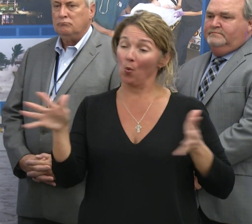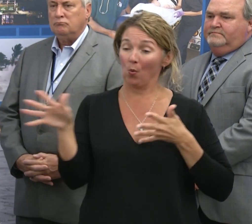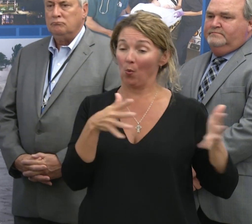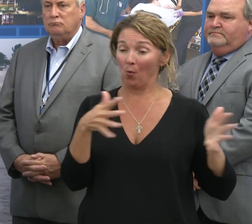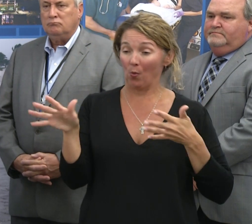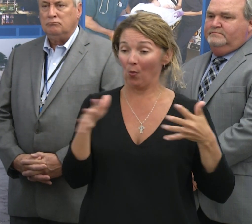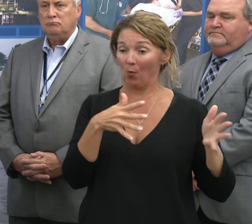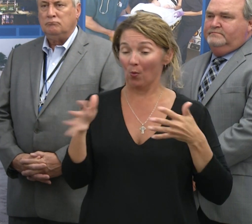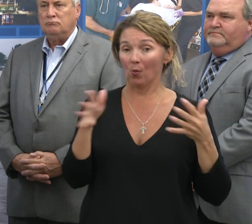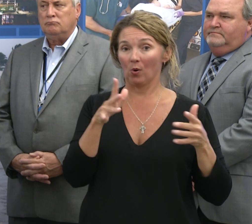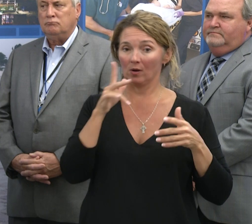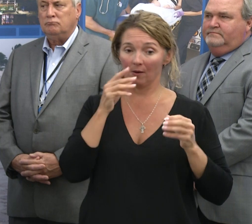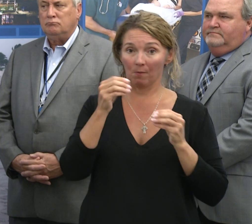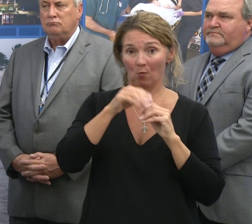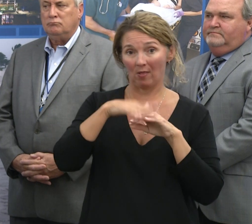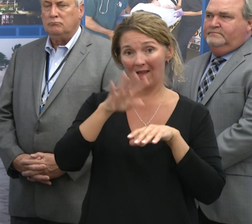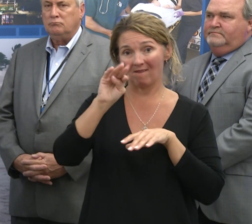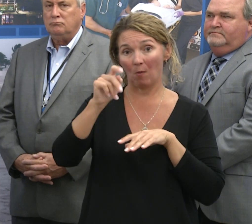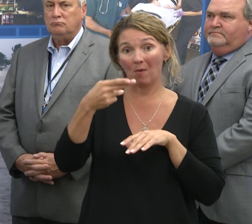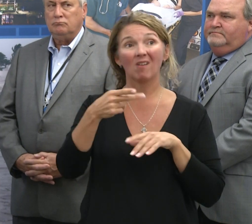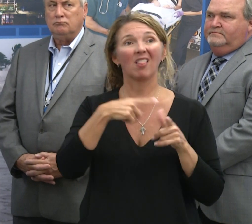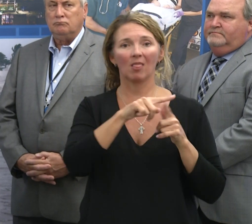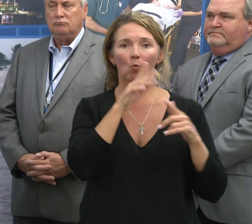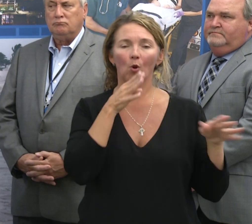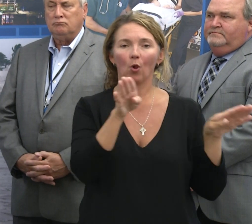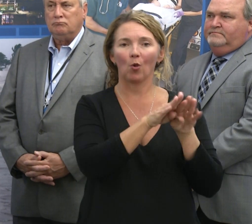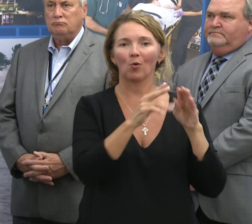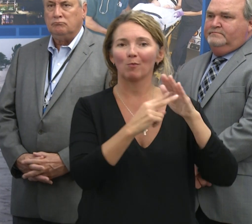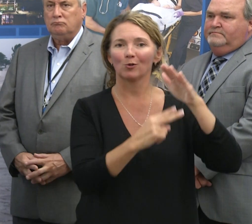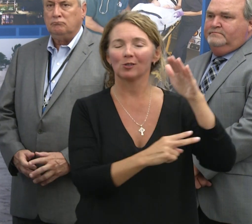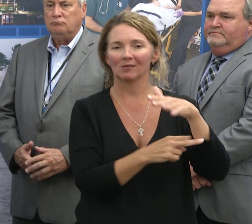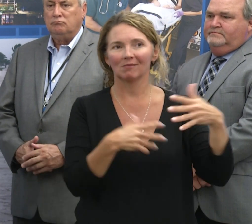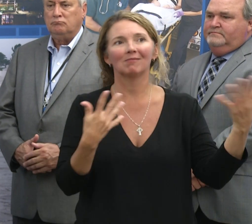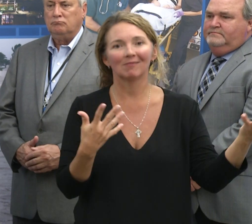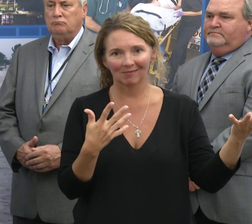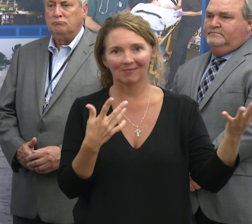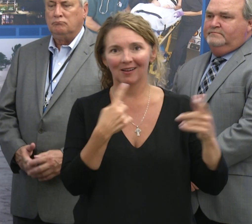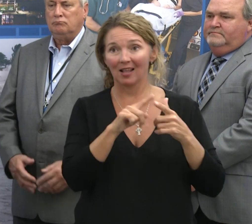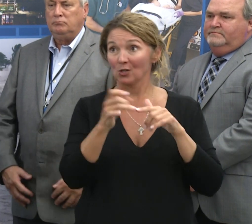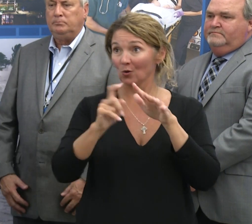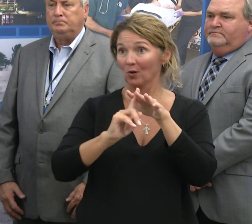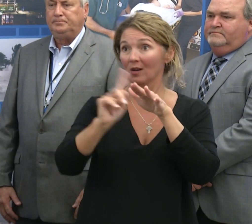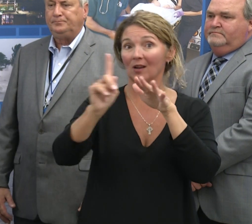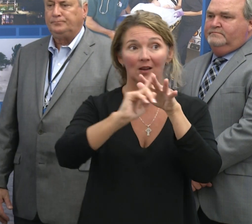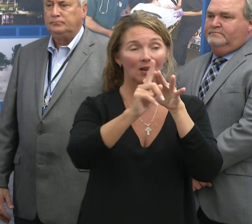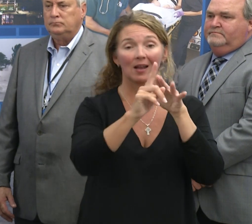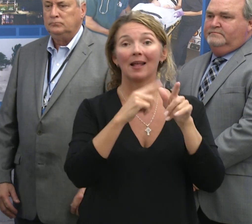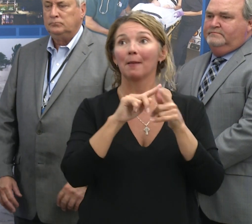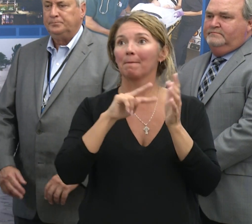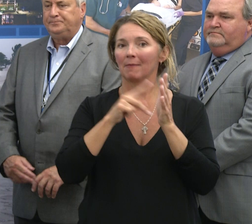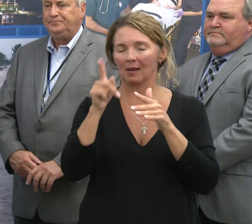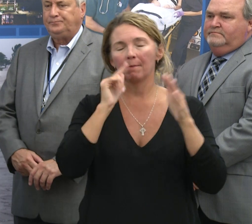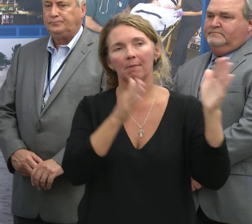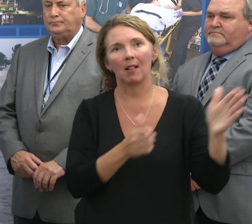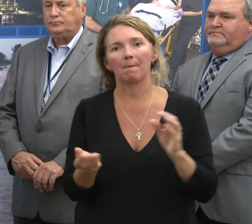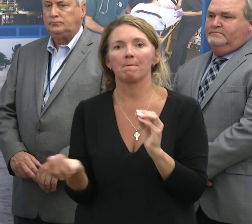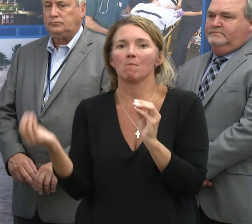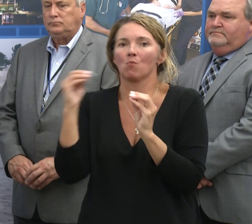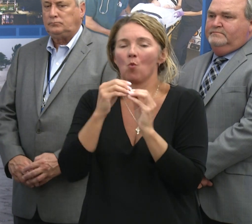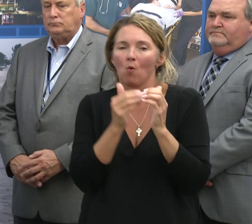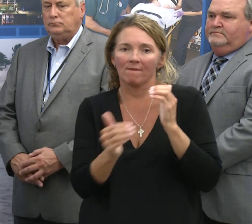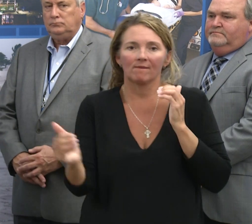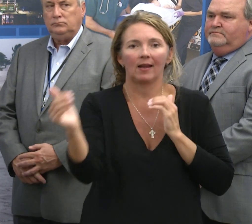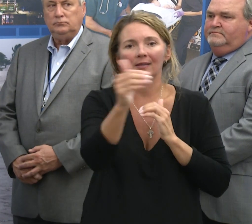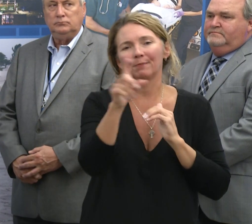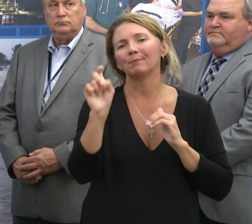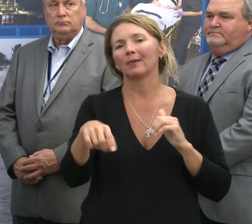miles an hour or greater, those bridges close down. And so people evacuating out of Pinellas County really have to plan far in advance